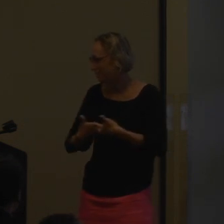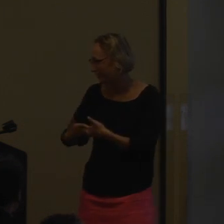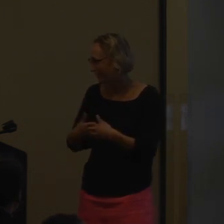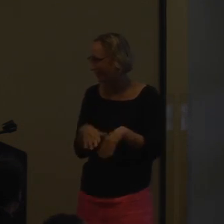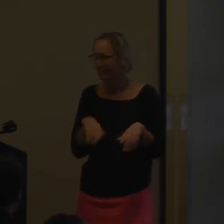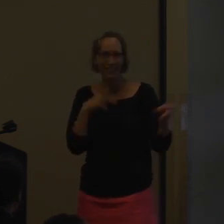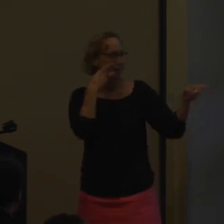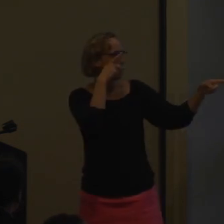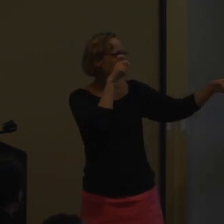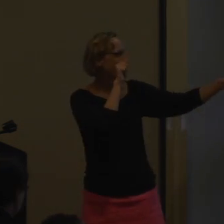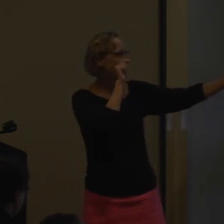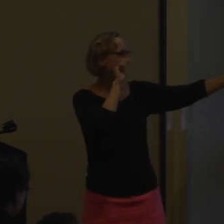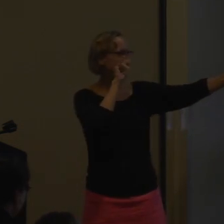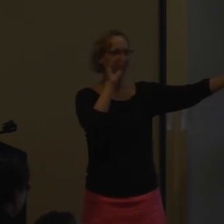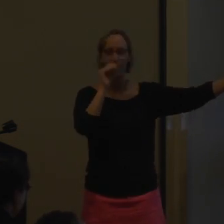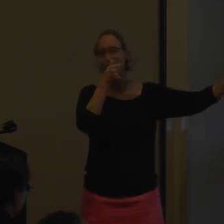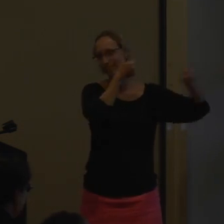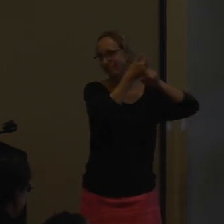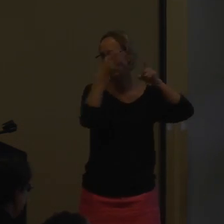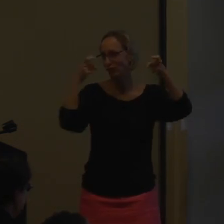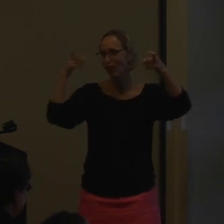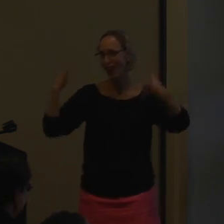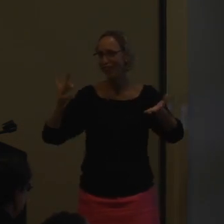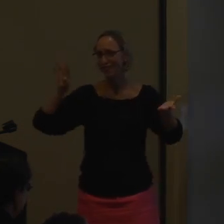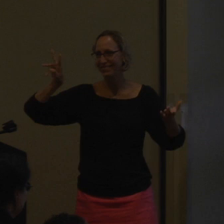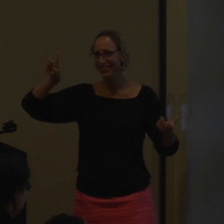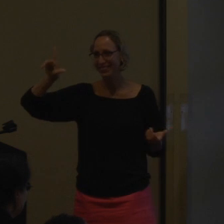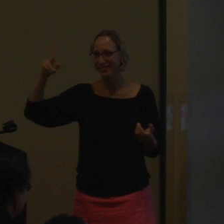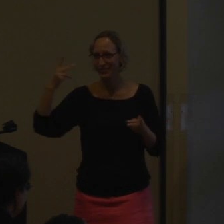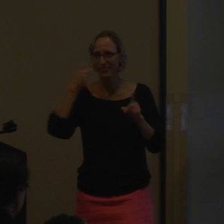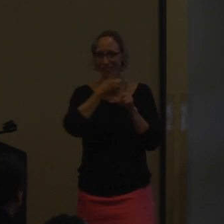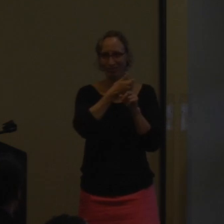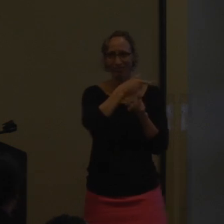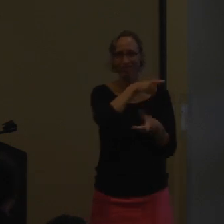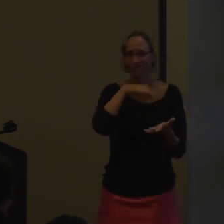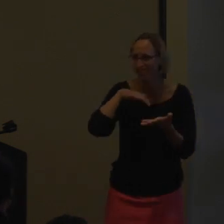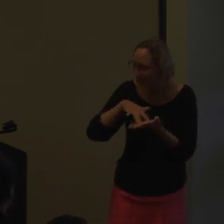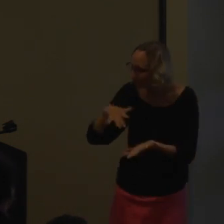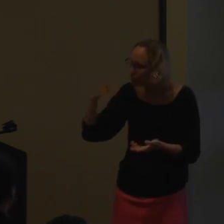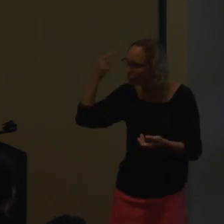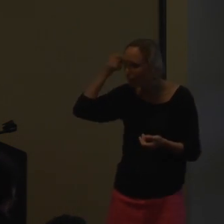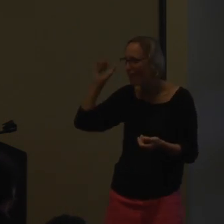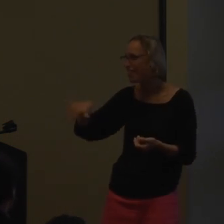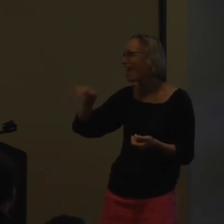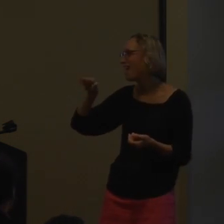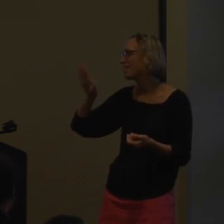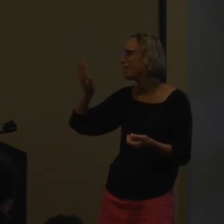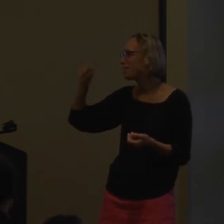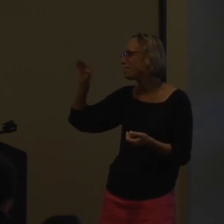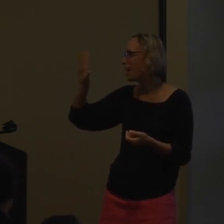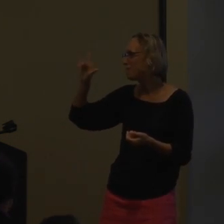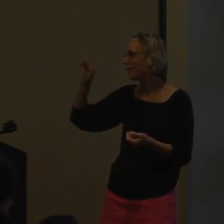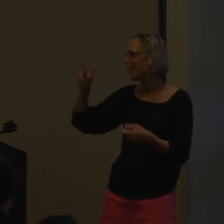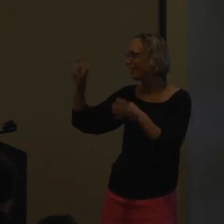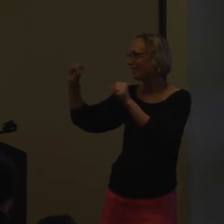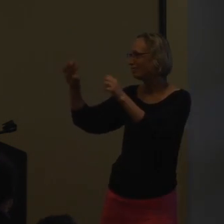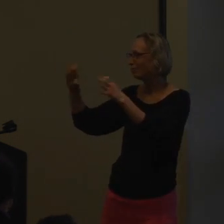So in babies, right here, it says hand babbling at six months old. Petito did that research back in